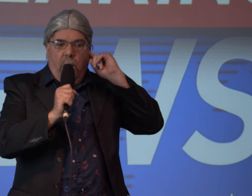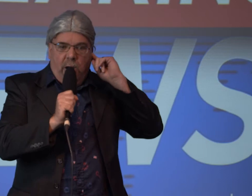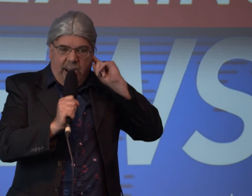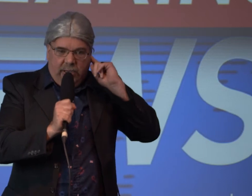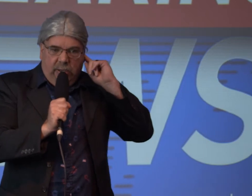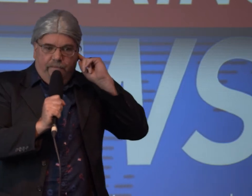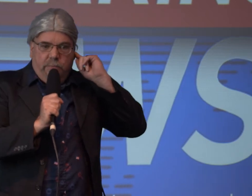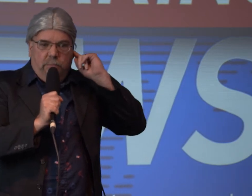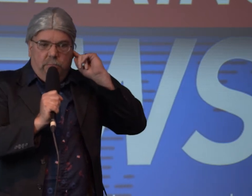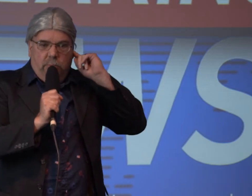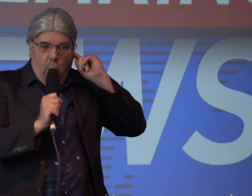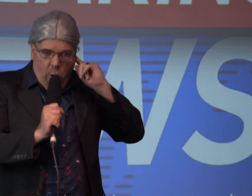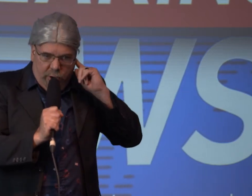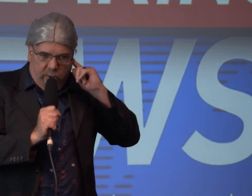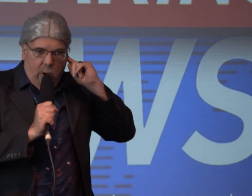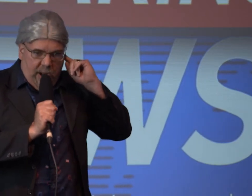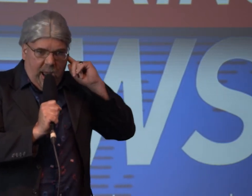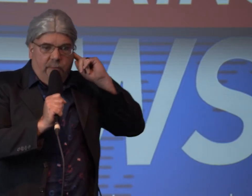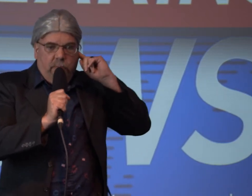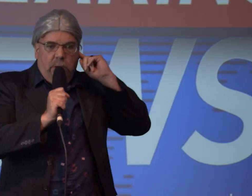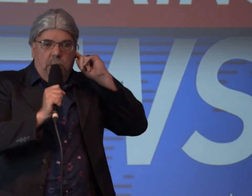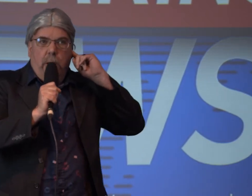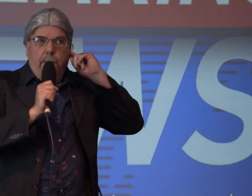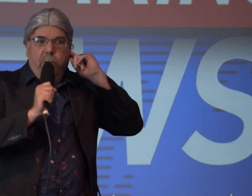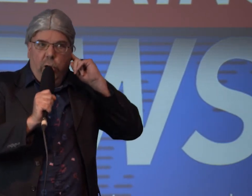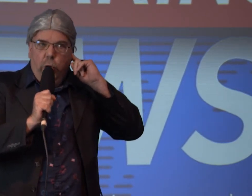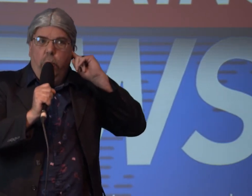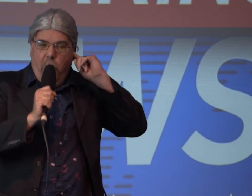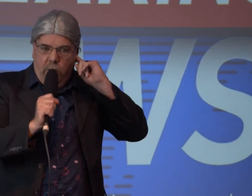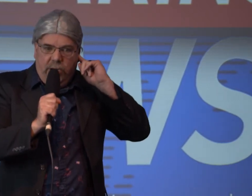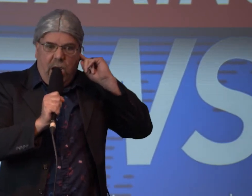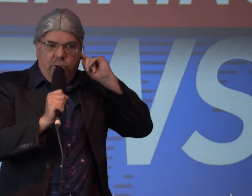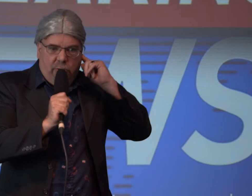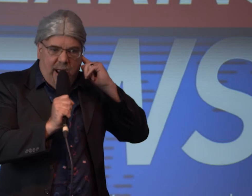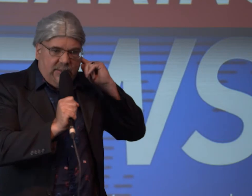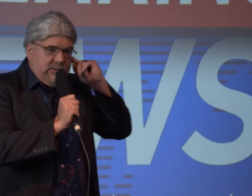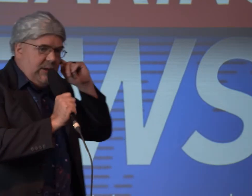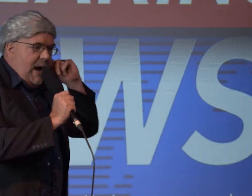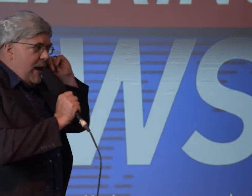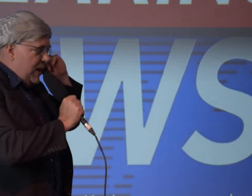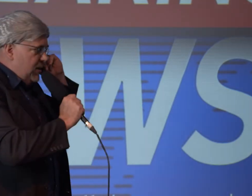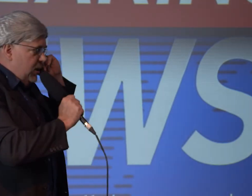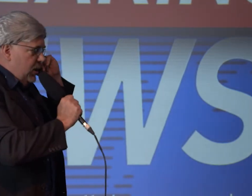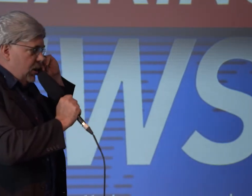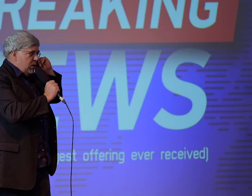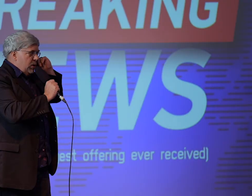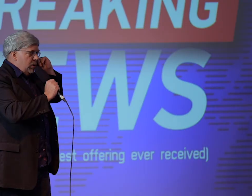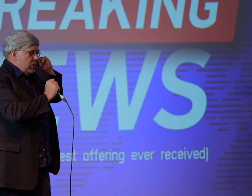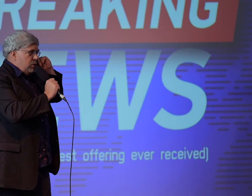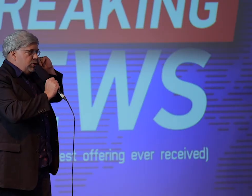all right older okay blue polka dot dress got it